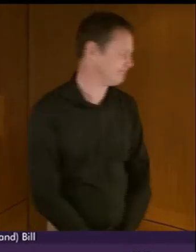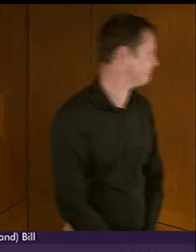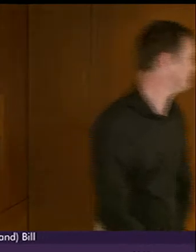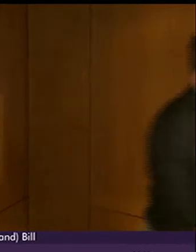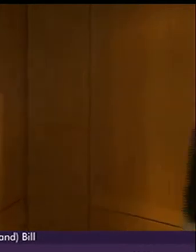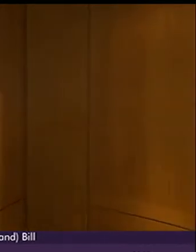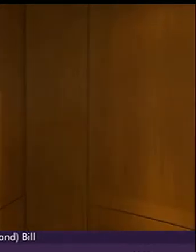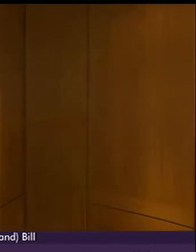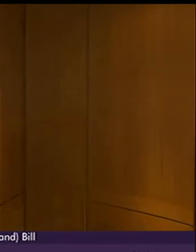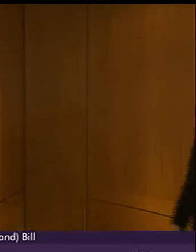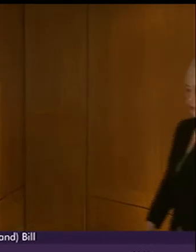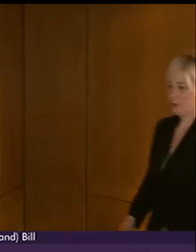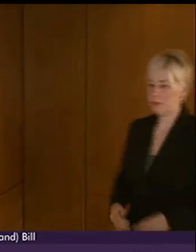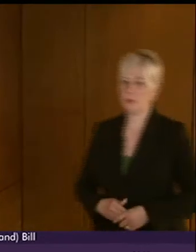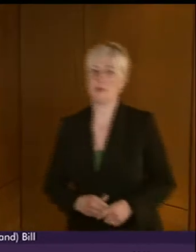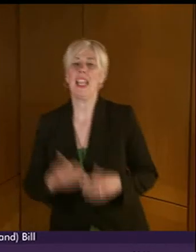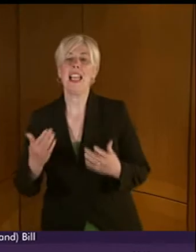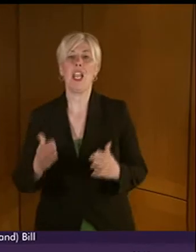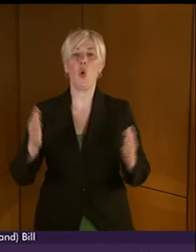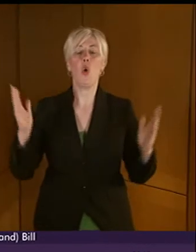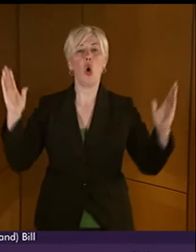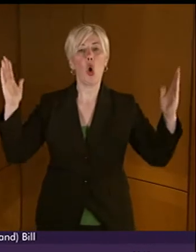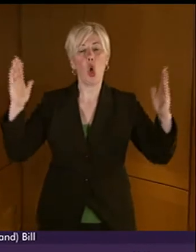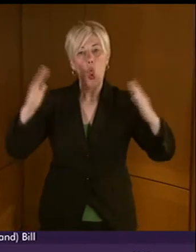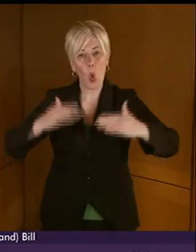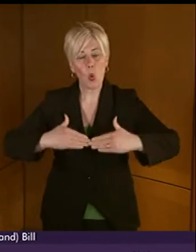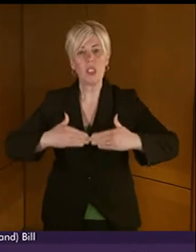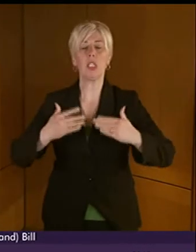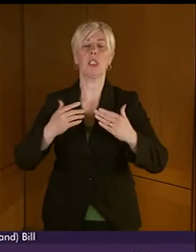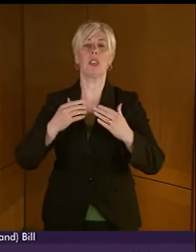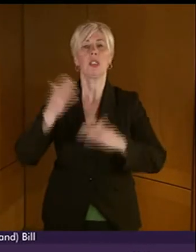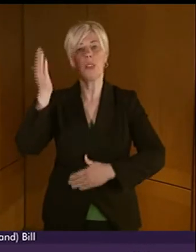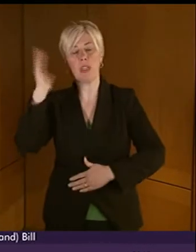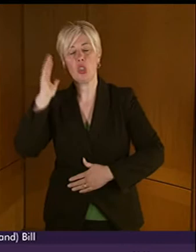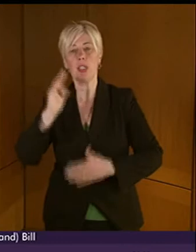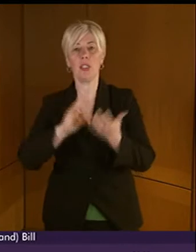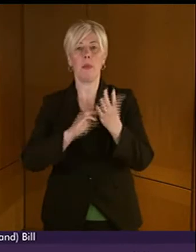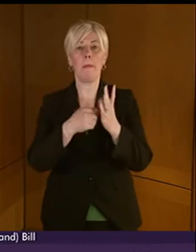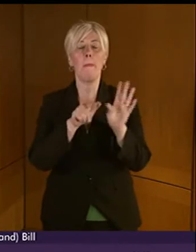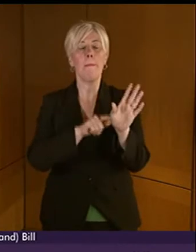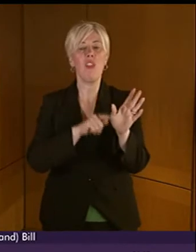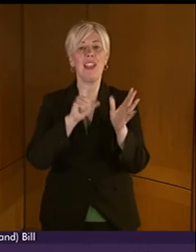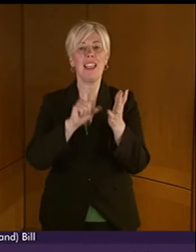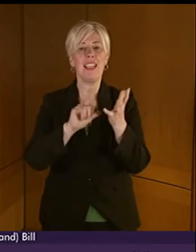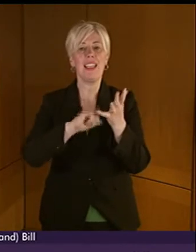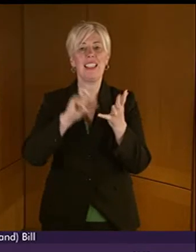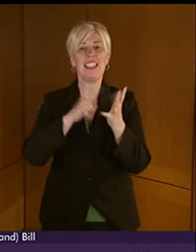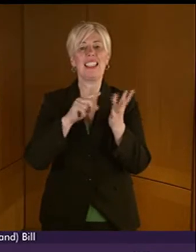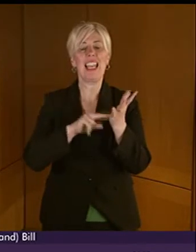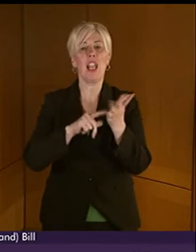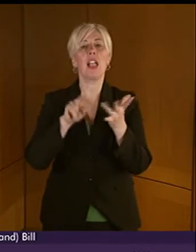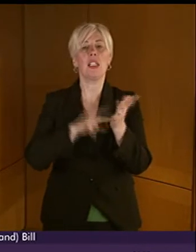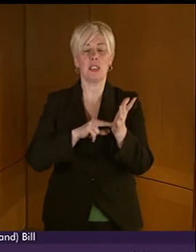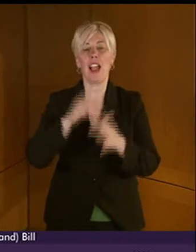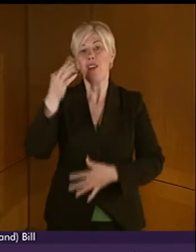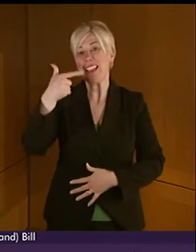Many thanks. And we now move to closing speeches. I'm calling Mary Scanlon. Up to seven minutes, please. Thank you, President